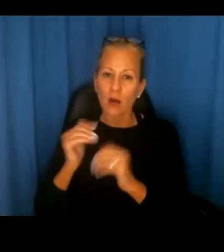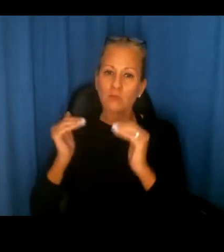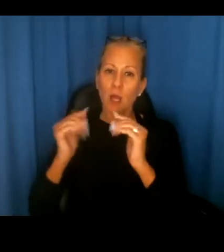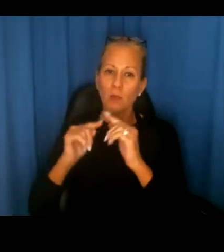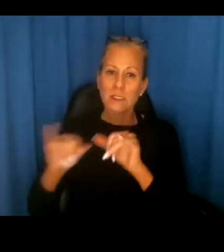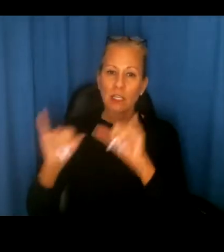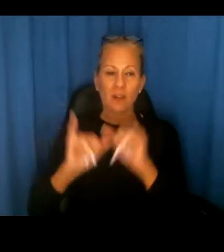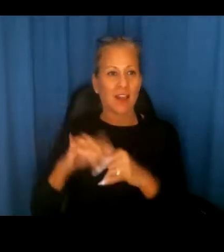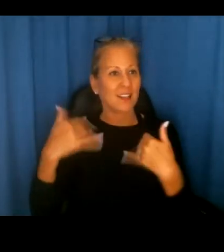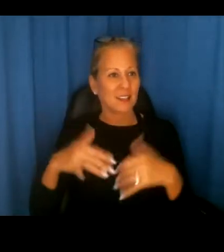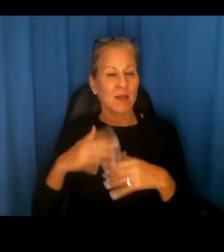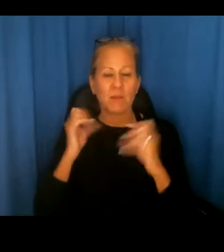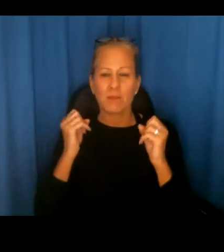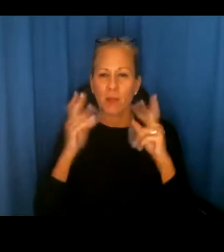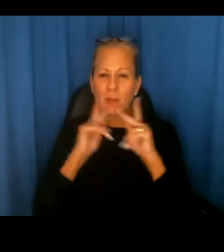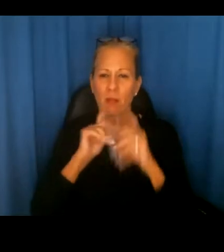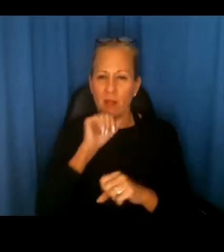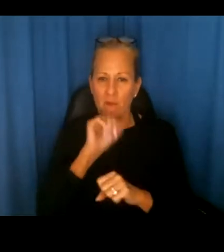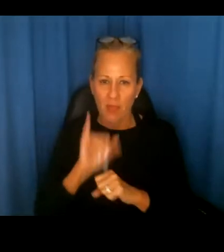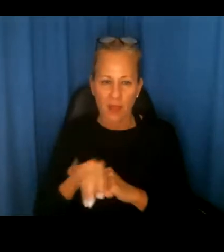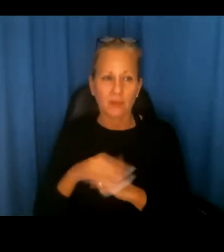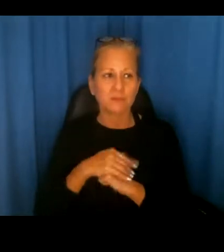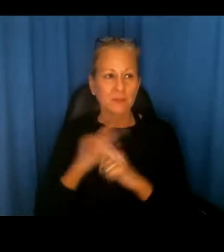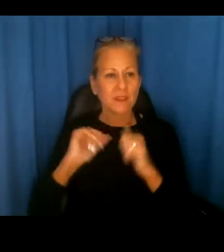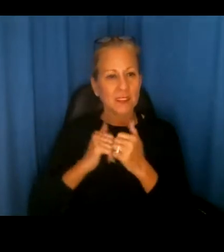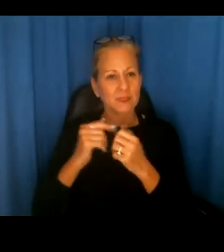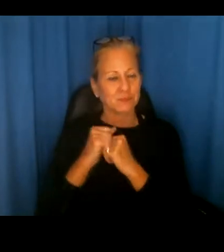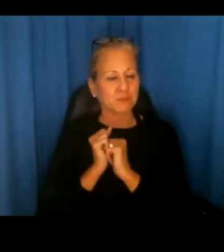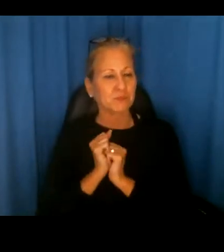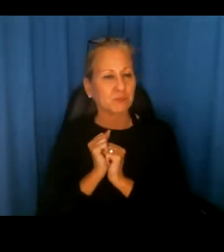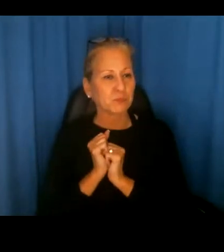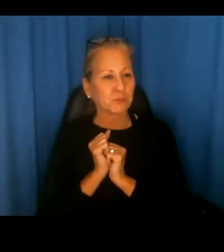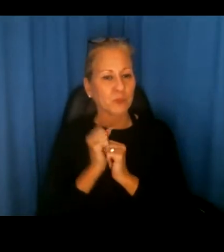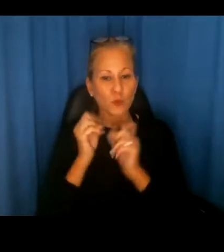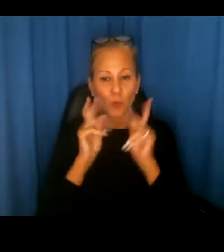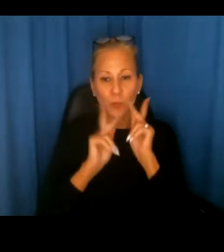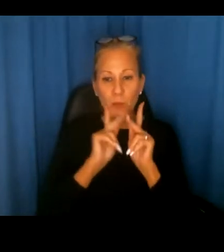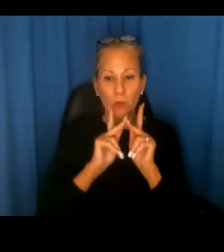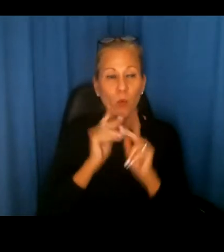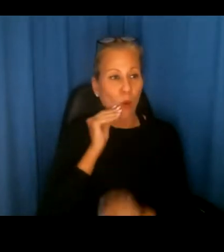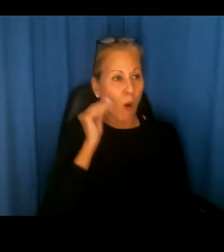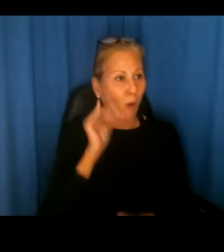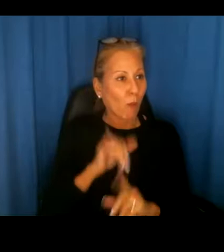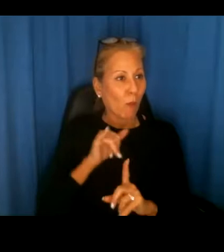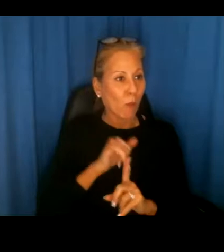reviews as a different way of teaching fair housing. And so with people being home, uh, and doing much more